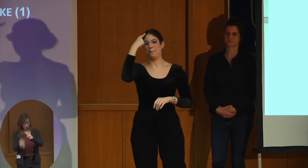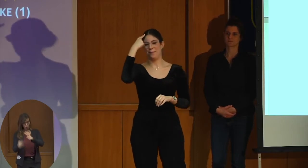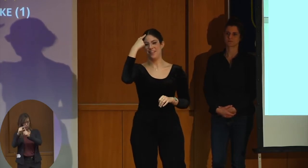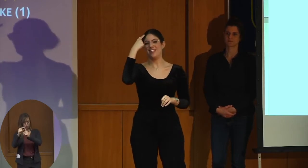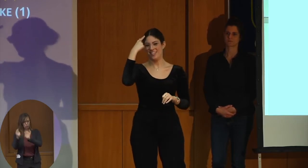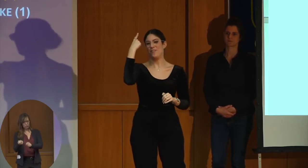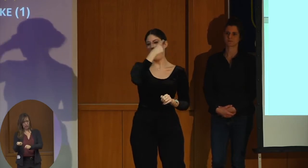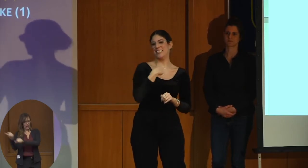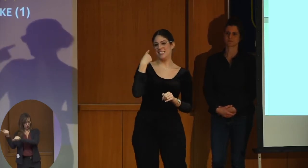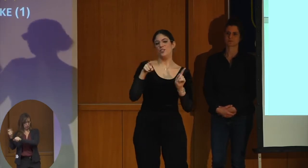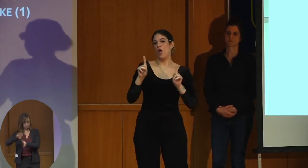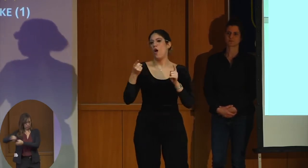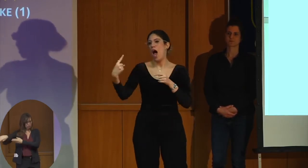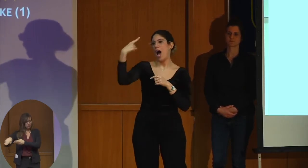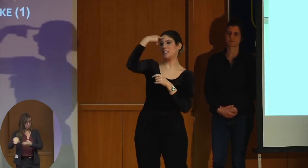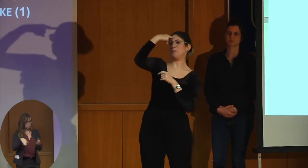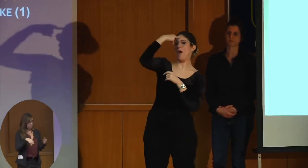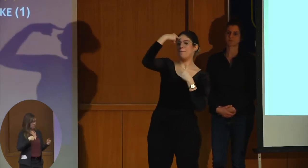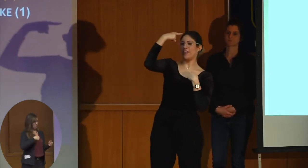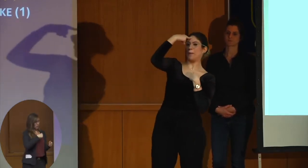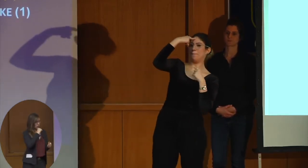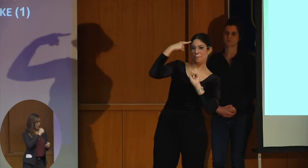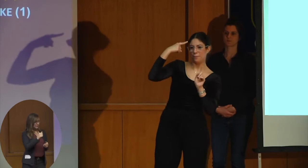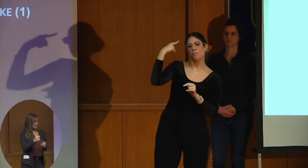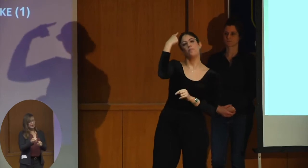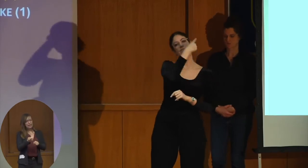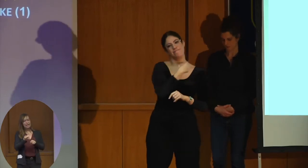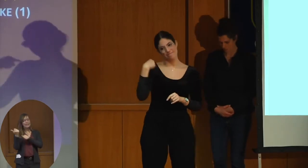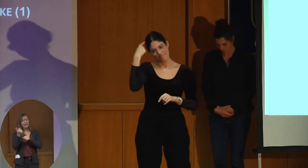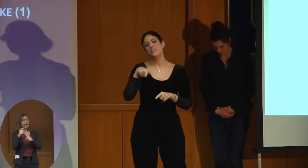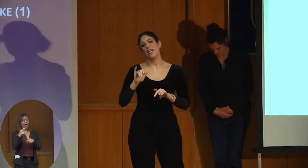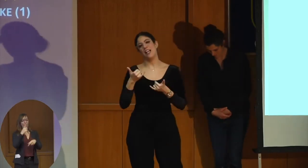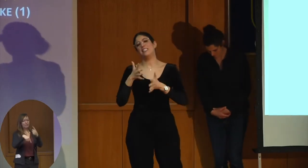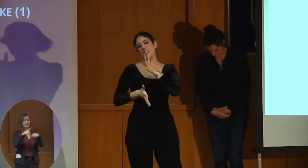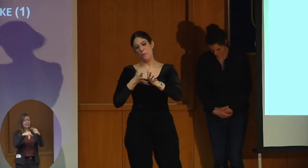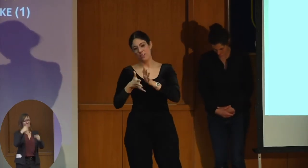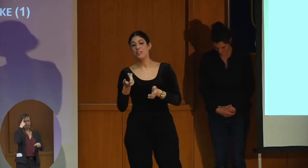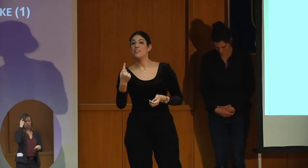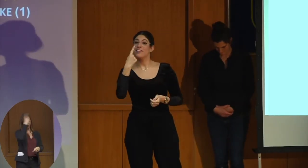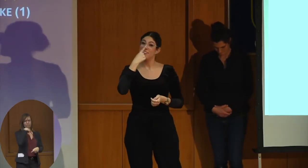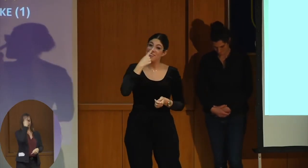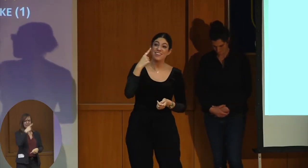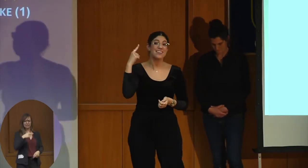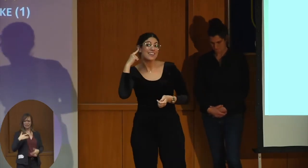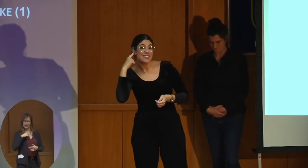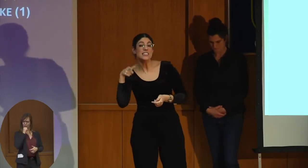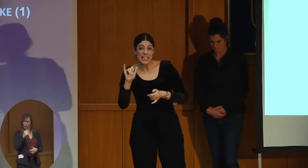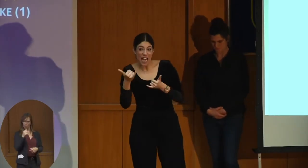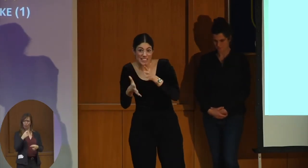Face, we didn't take out the sign for face. Because you don't point to your face. You have